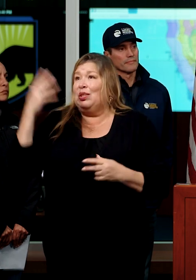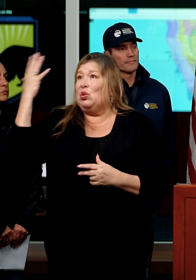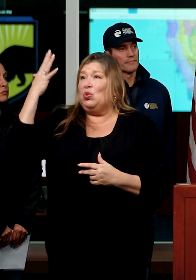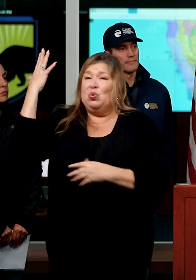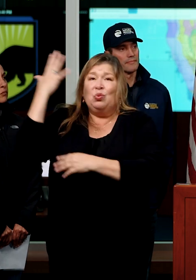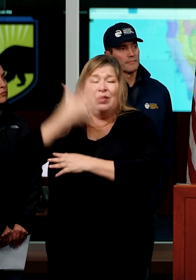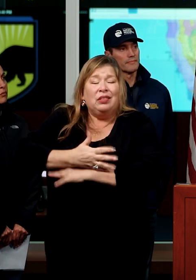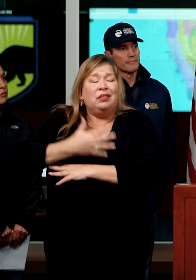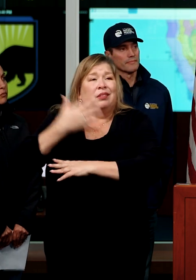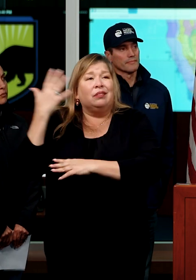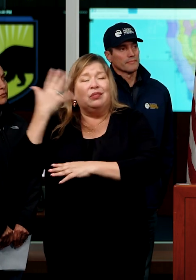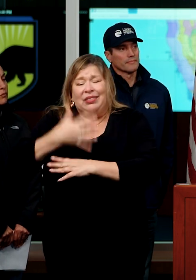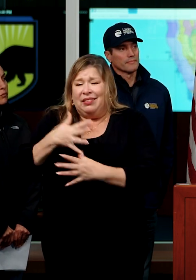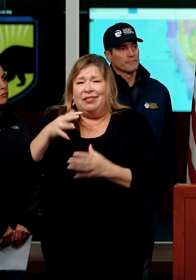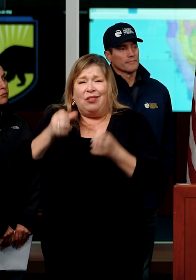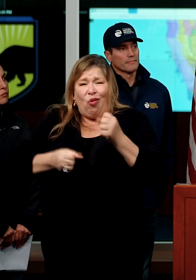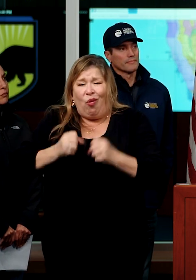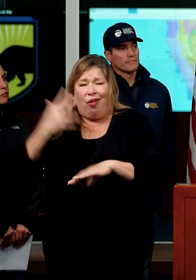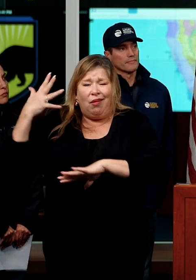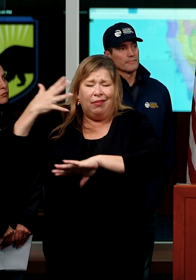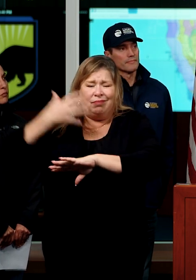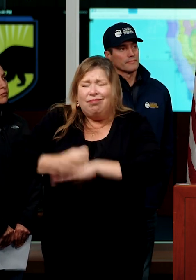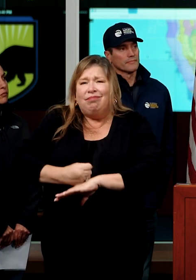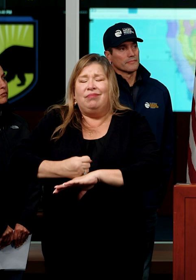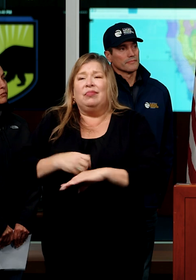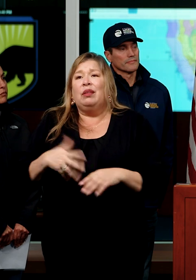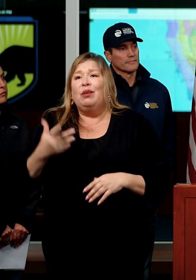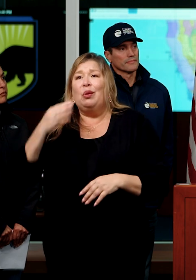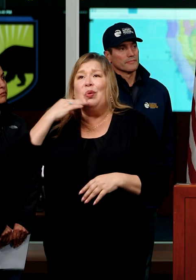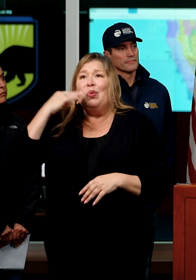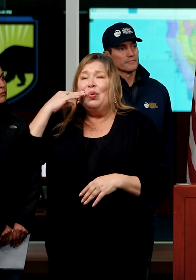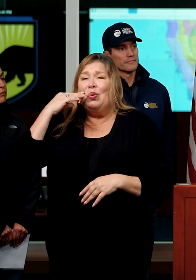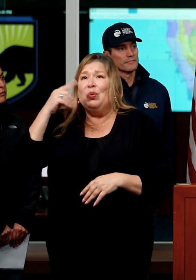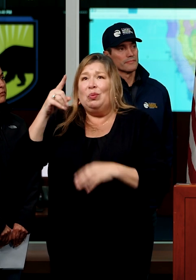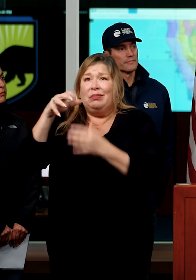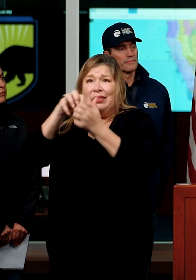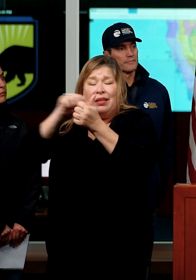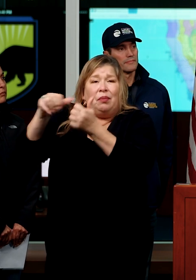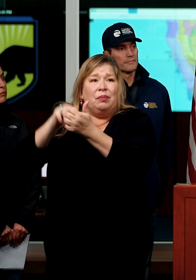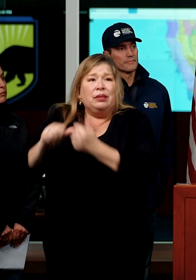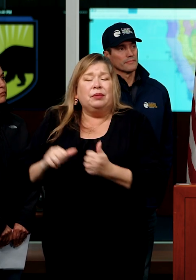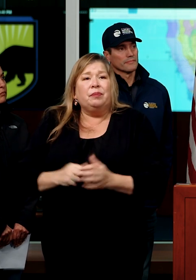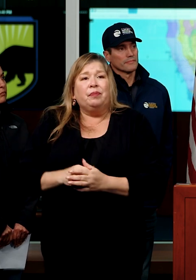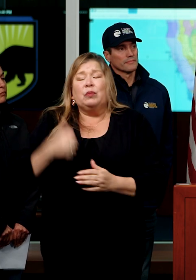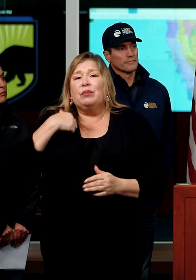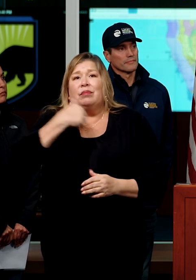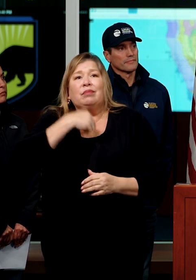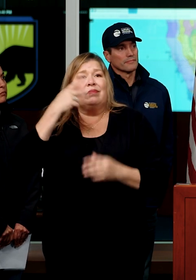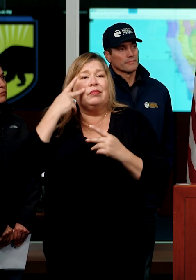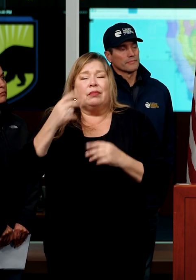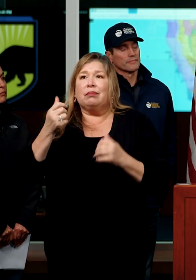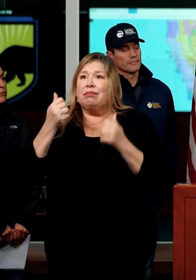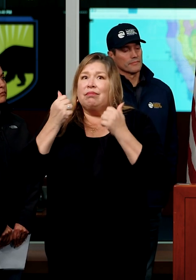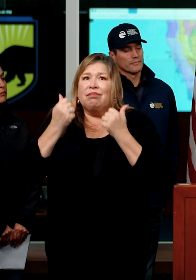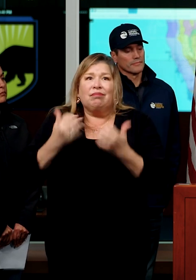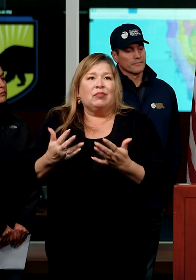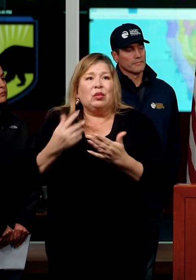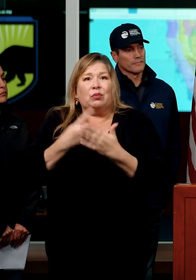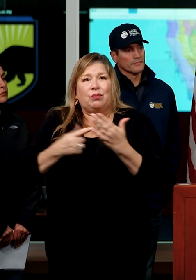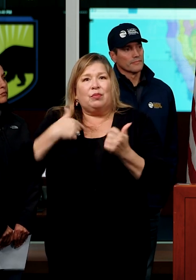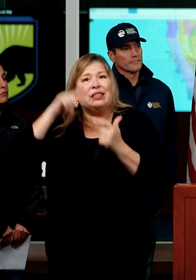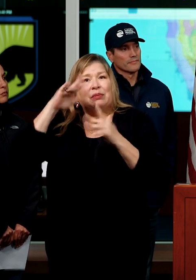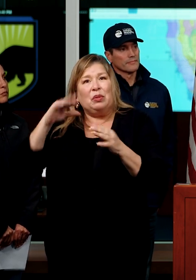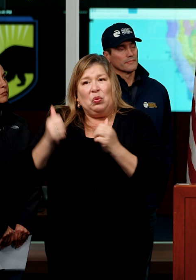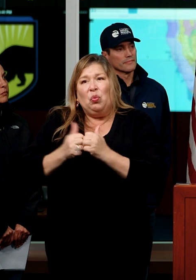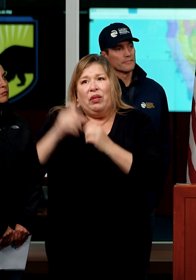that have collapsed and smashed cars, uh, homes. Uh, we're seeing, uh, a lot of what we would expect with these